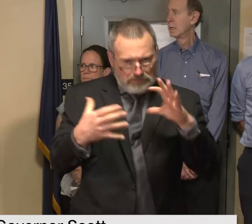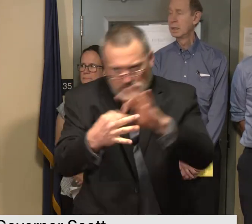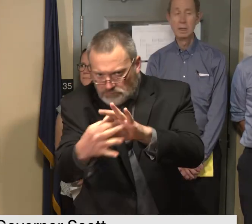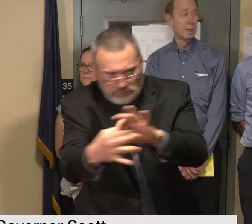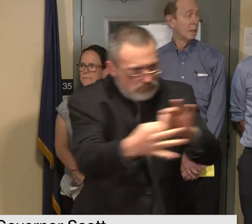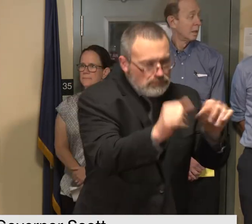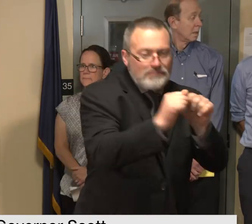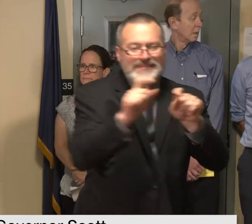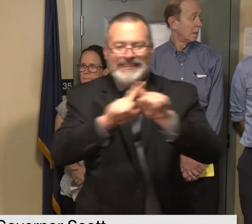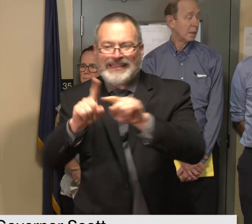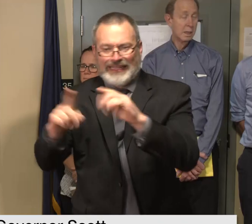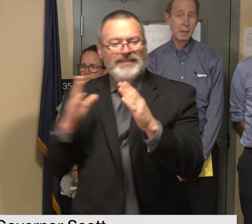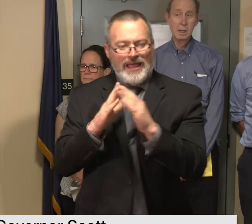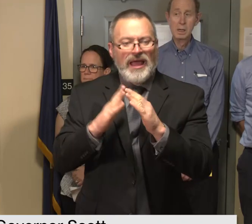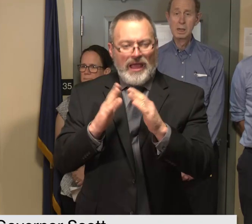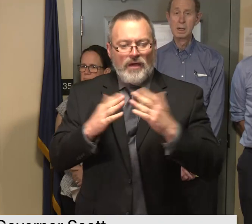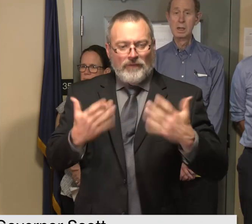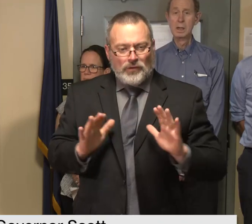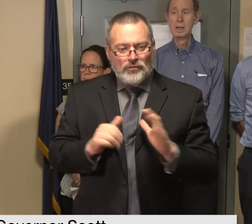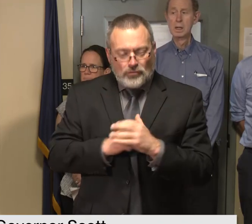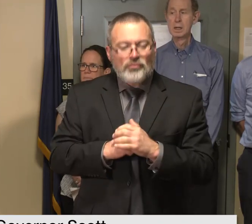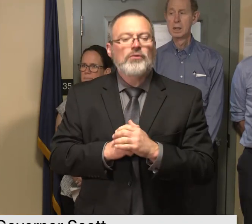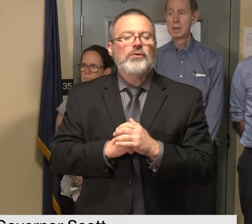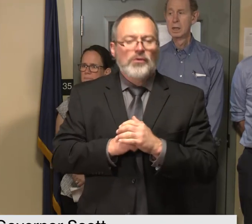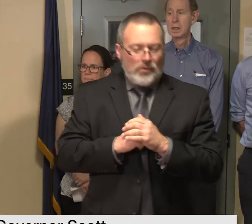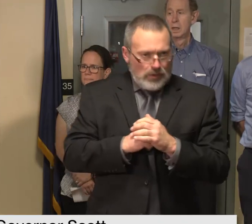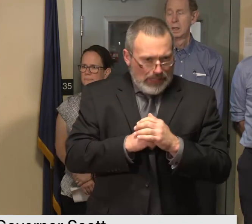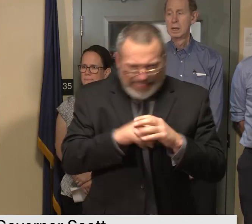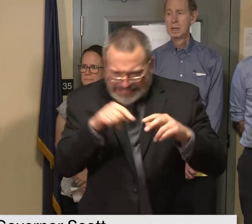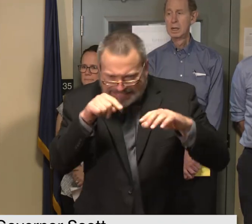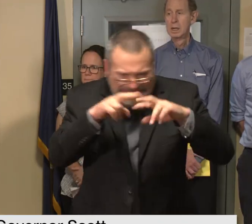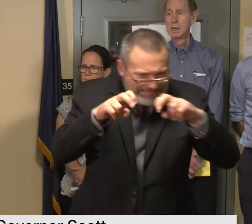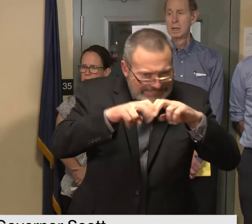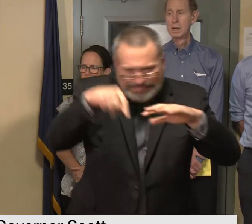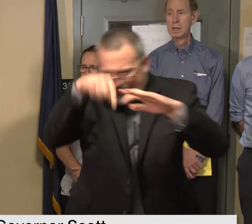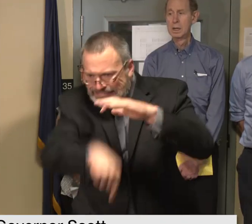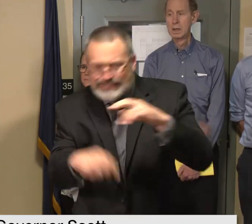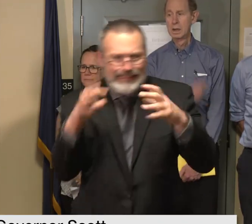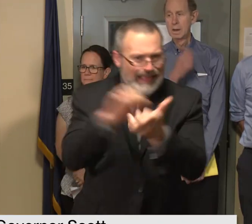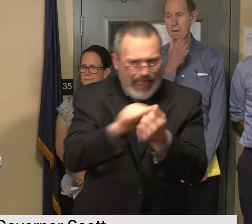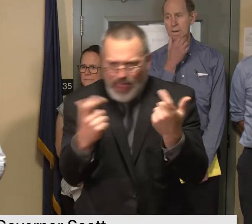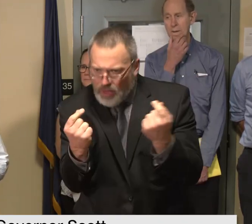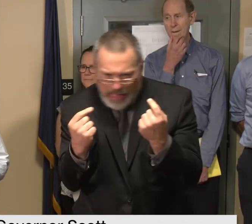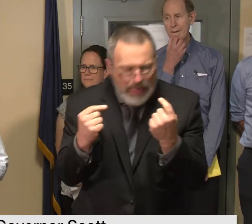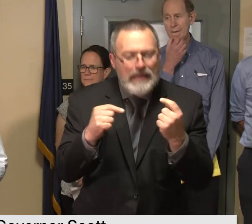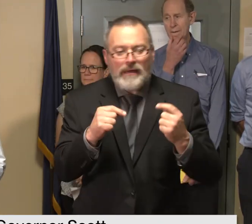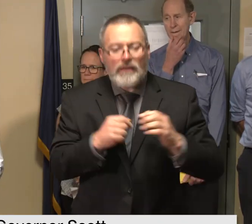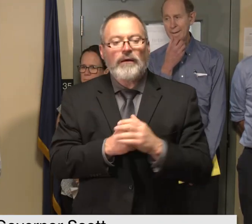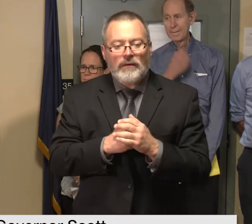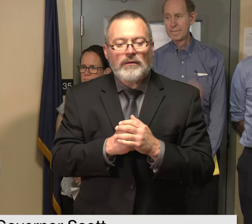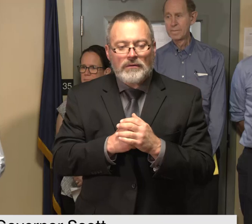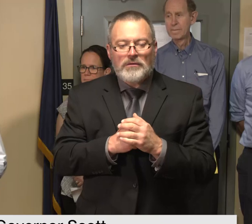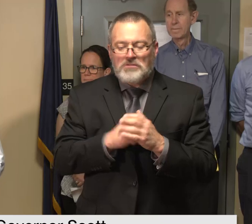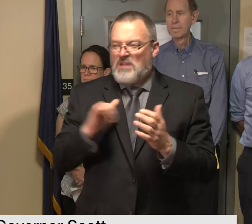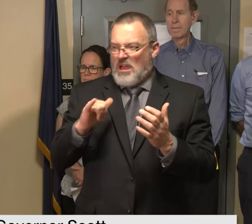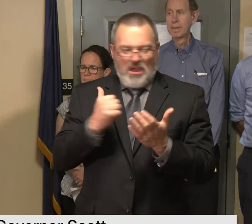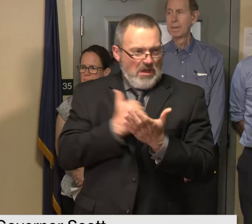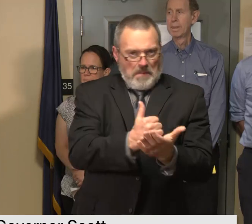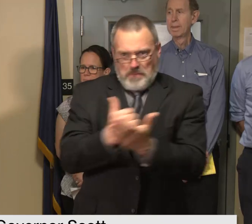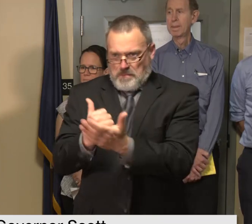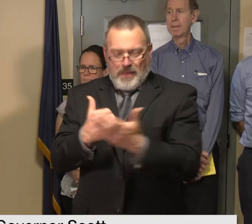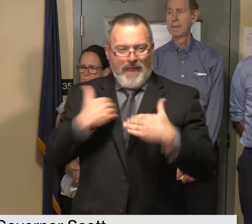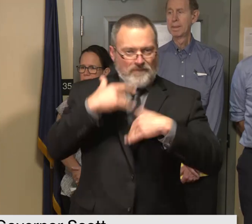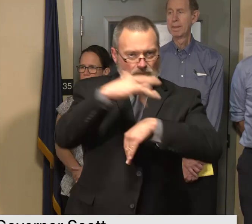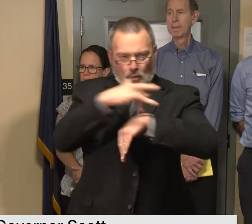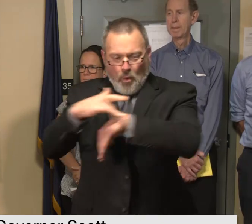management directors to assess damage and provide assistance when necessary this work is